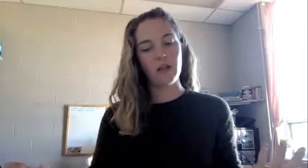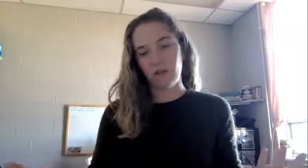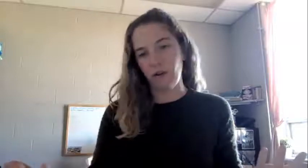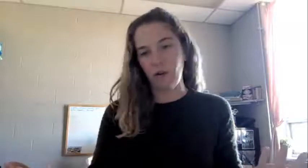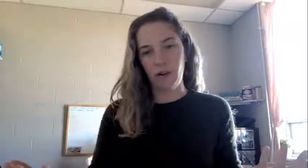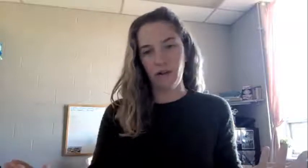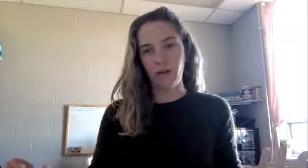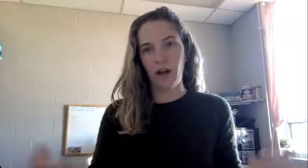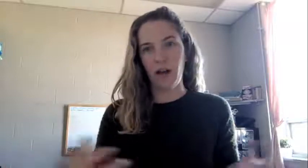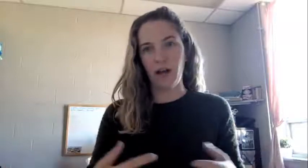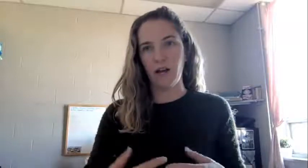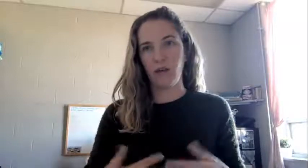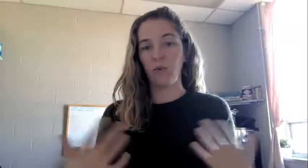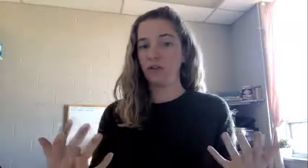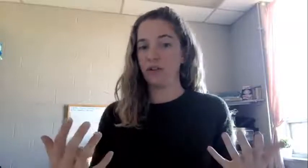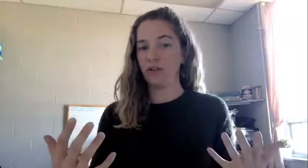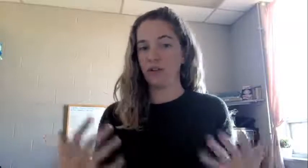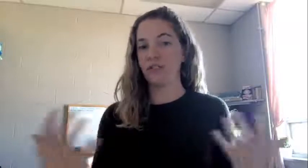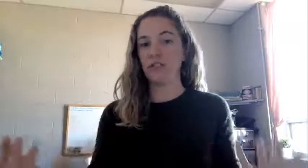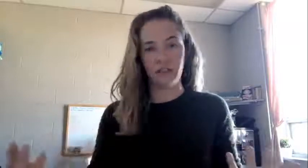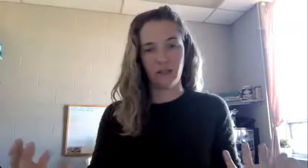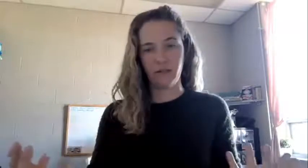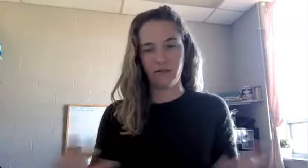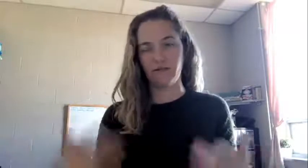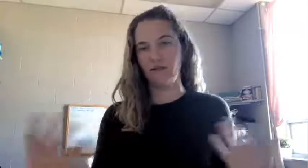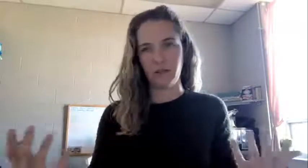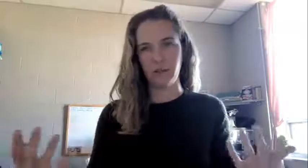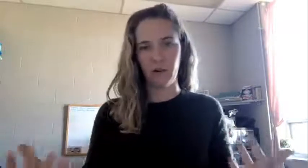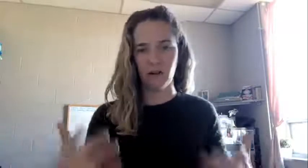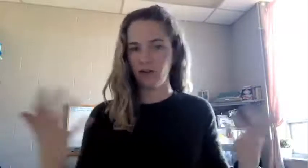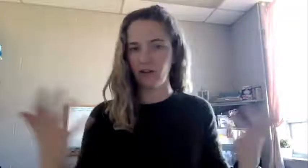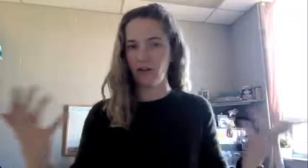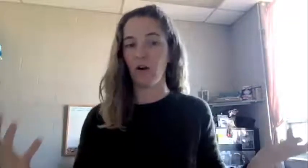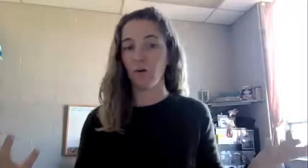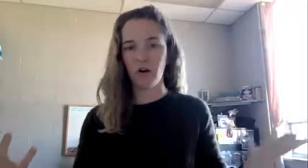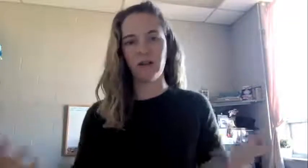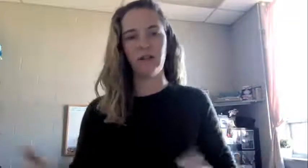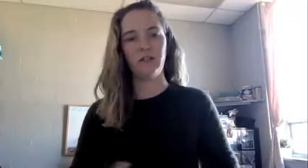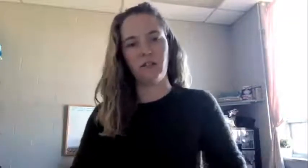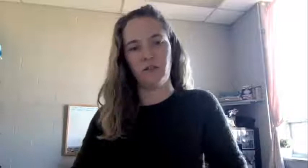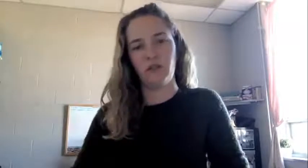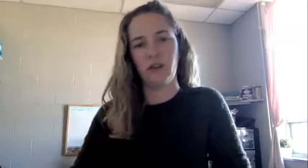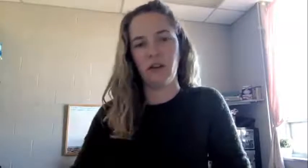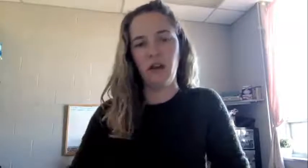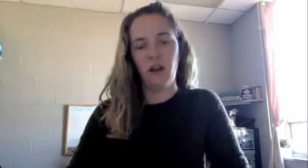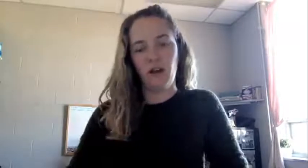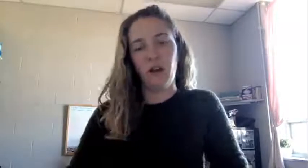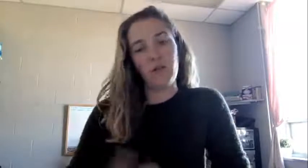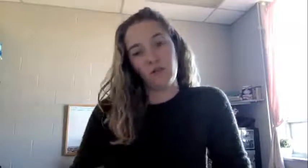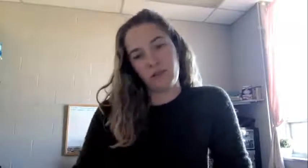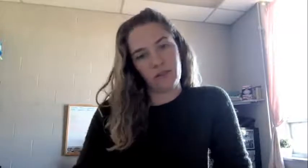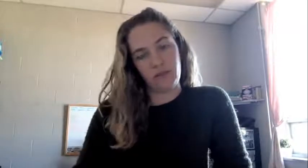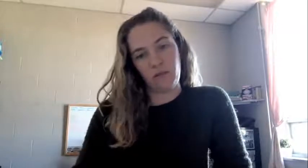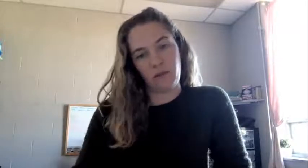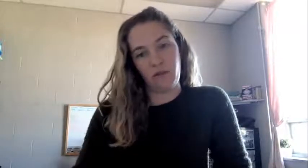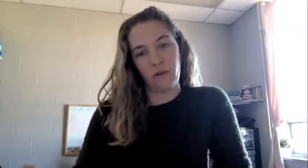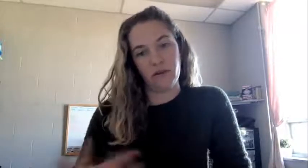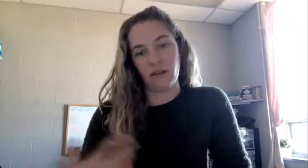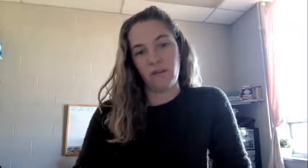So if you're at a research intensive, which we call like an R1 institution, your research is going to be your focus. It's going to be